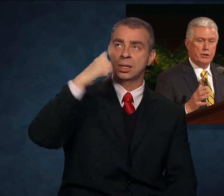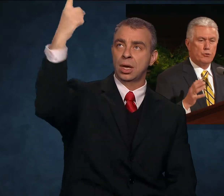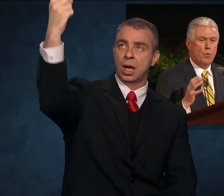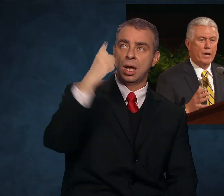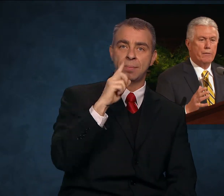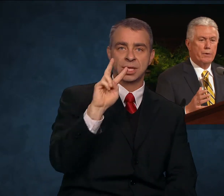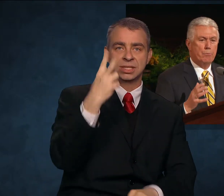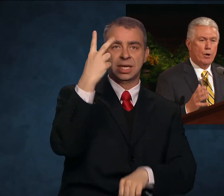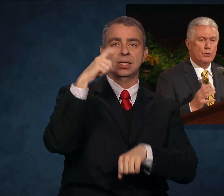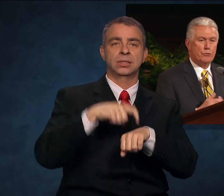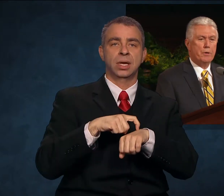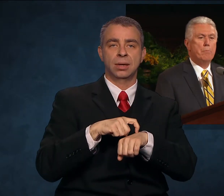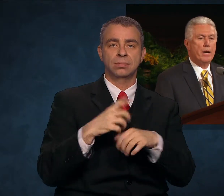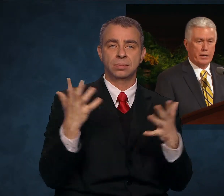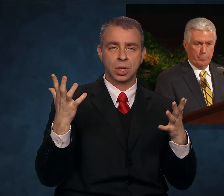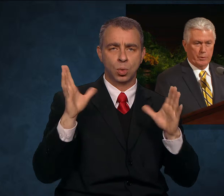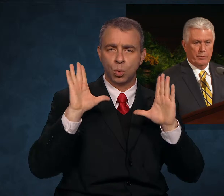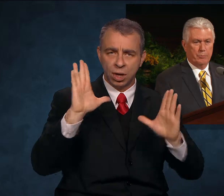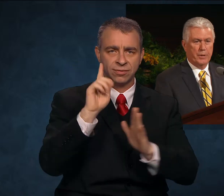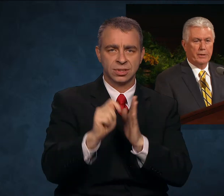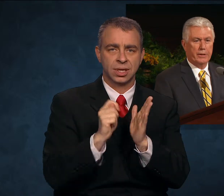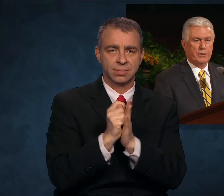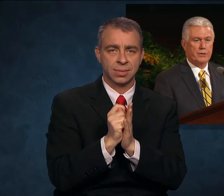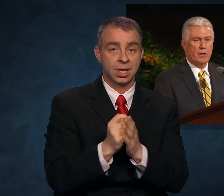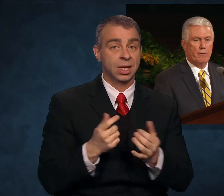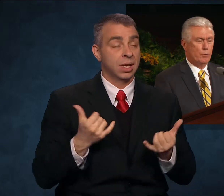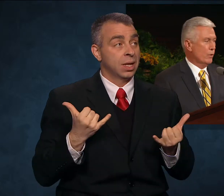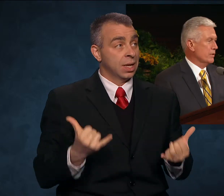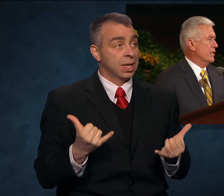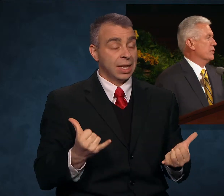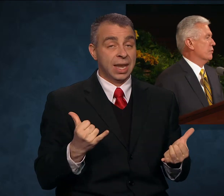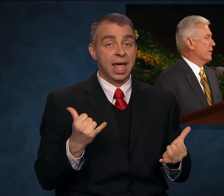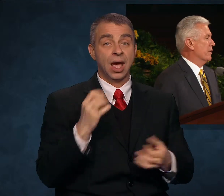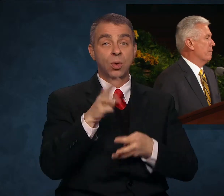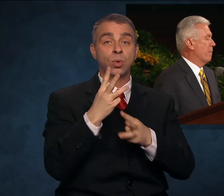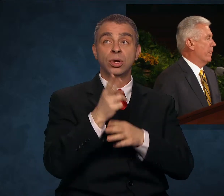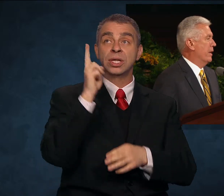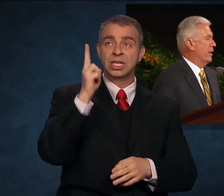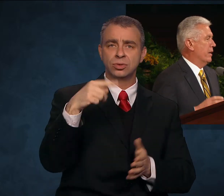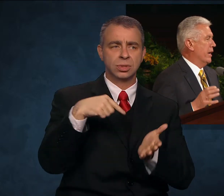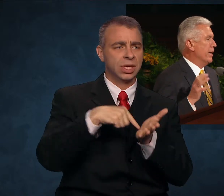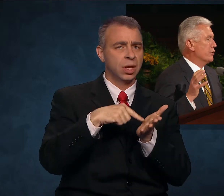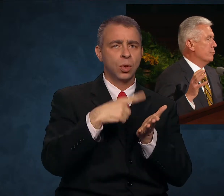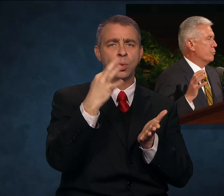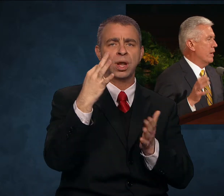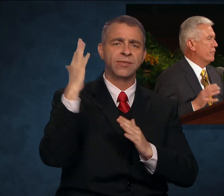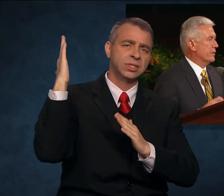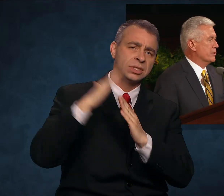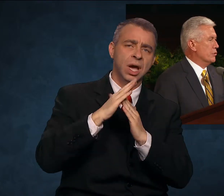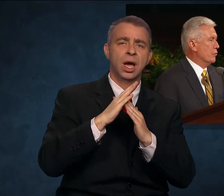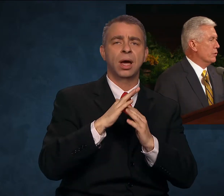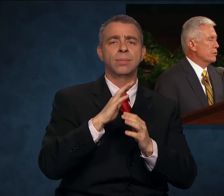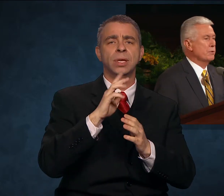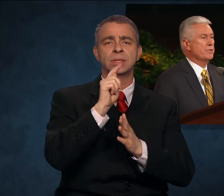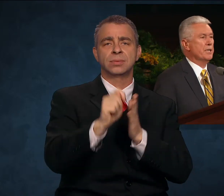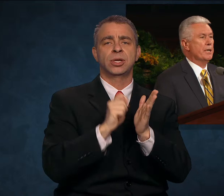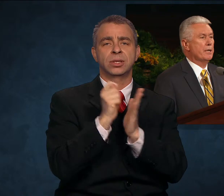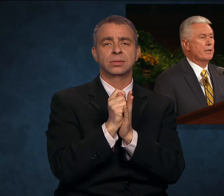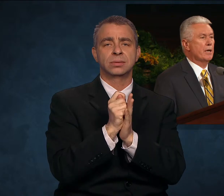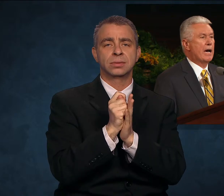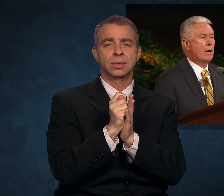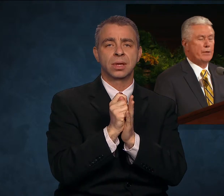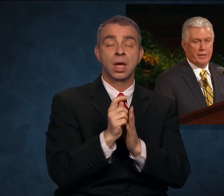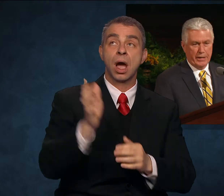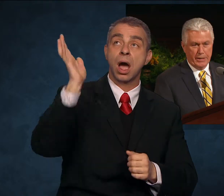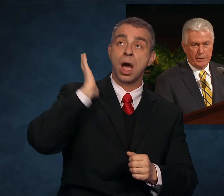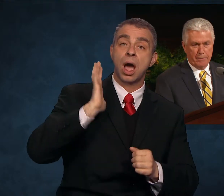This is one of the most remarkable periods of the world's history. Ancient prophets yearned to see